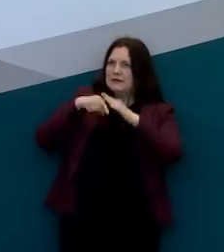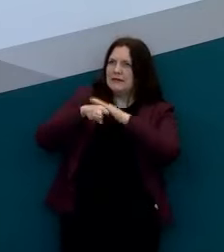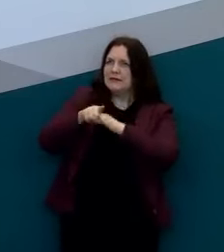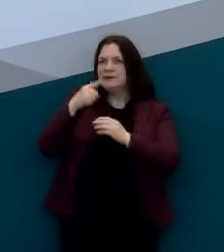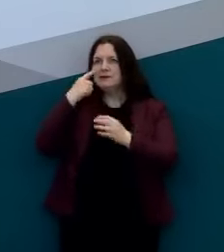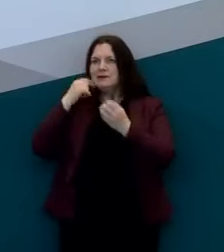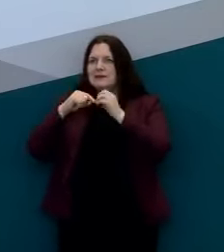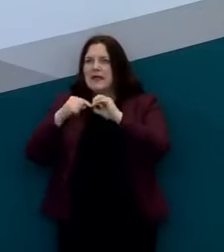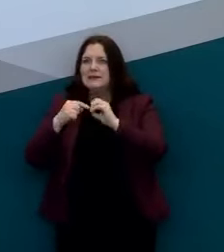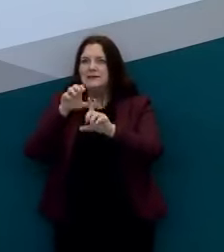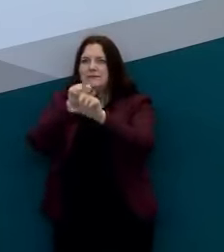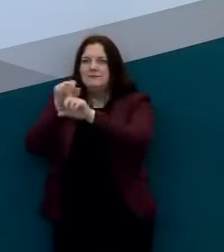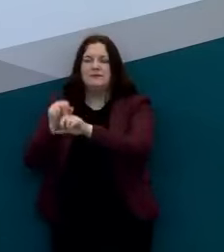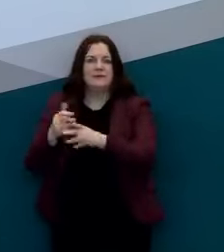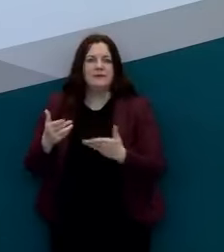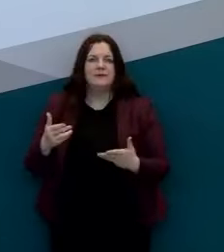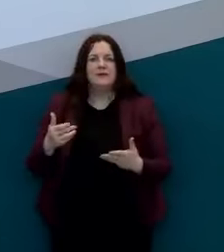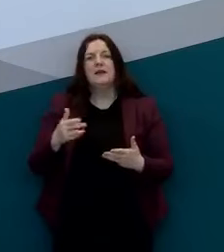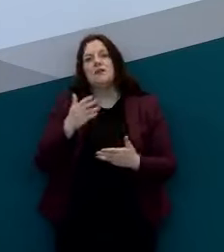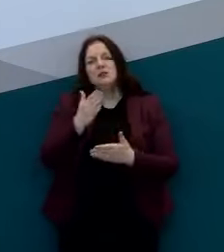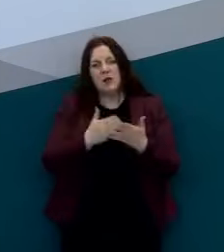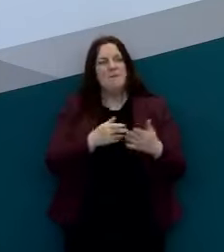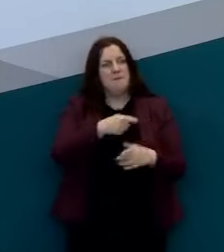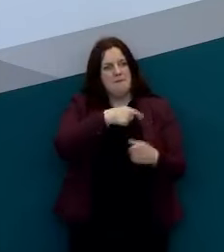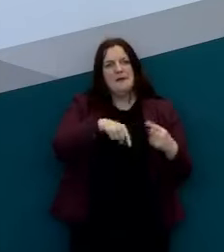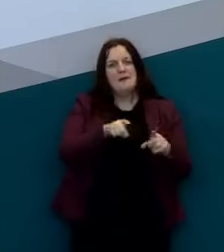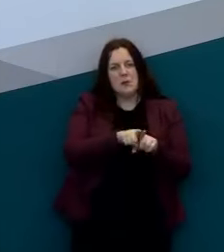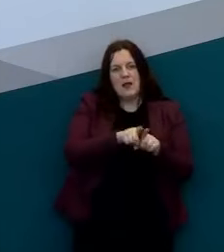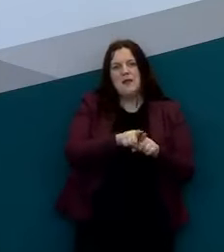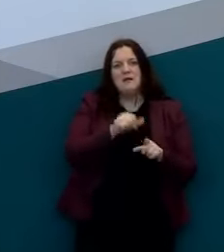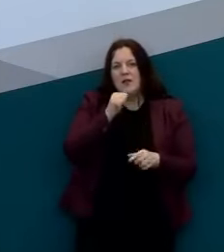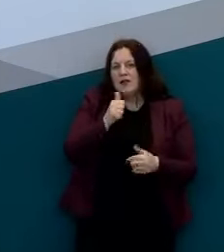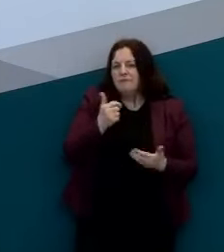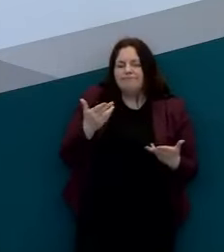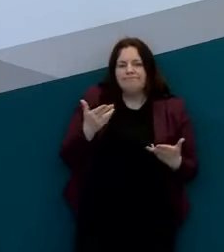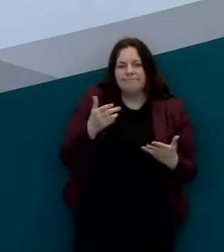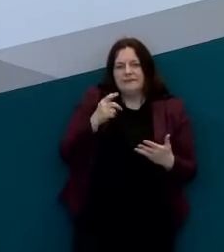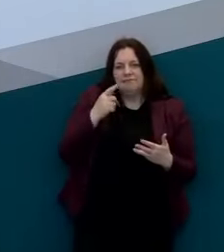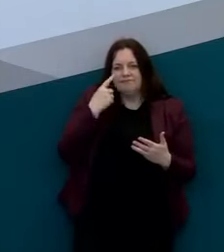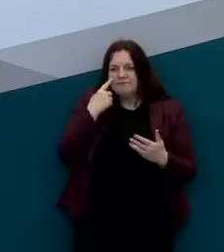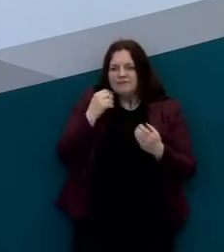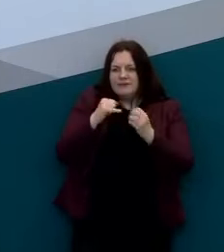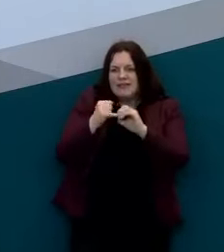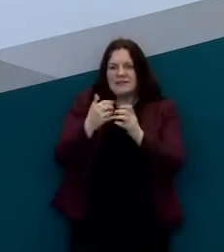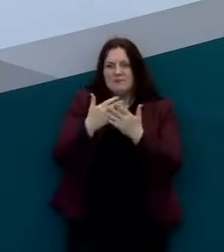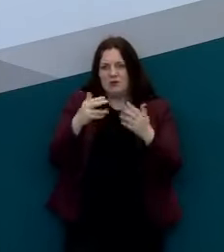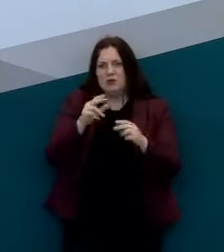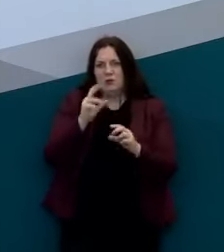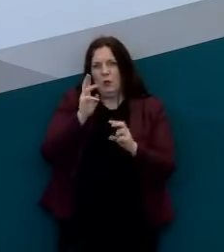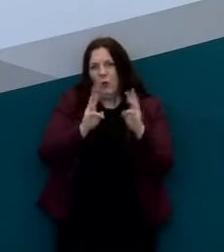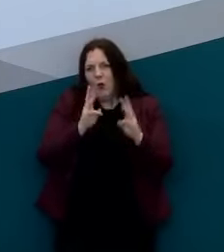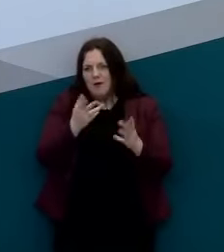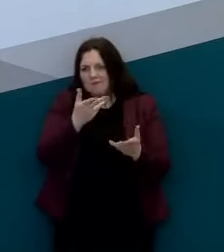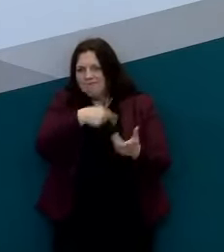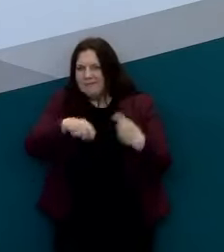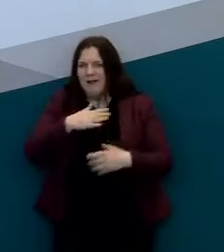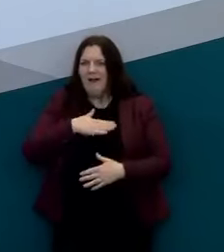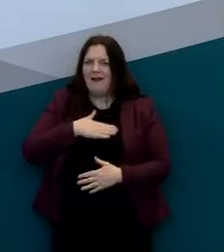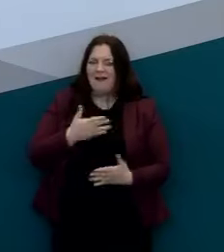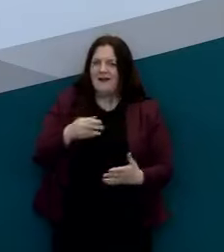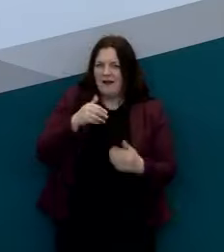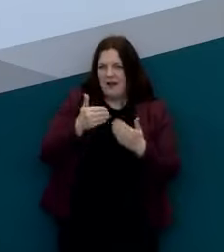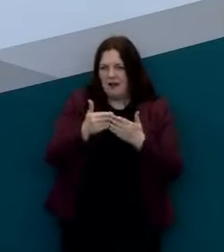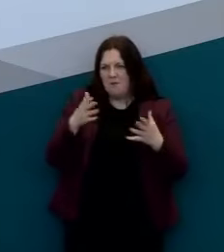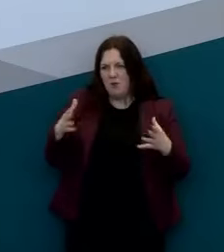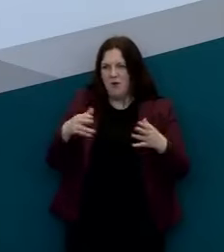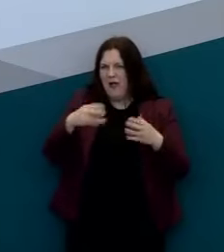is that maybe we're not testing quite as many as that we would want of the people who do identify themselves and have come forward for testing and we know and we've been clear we've had a challenge in relation to